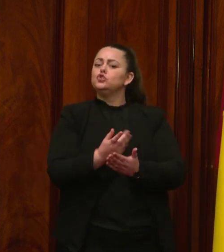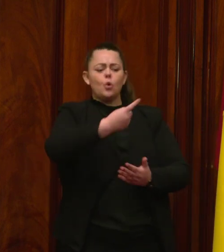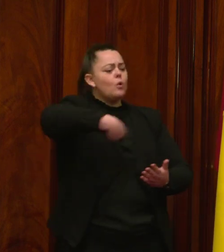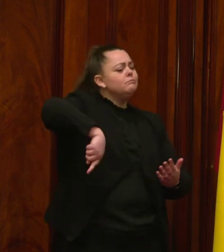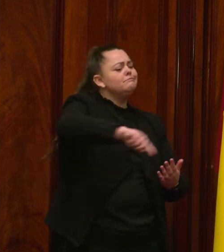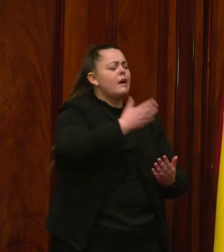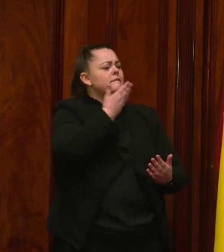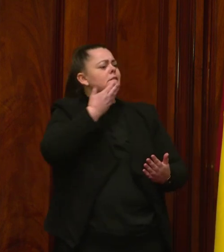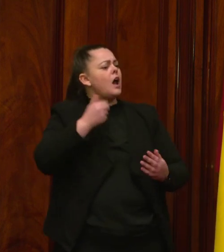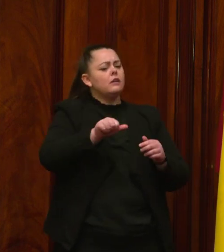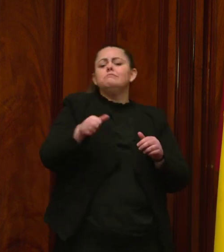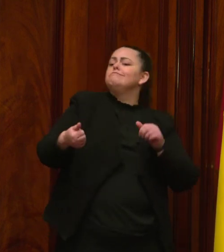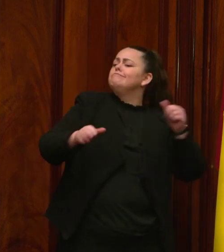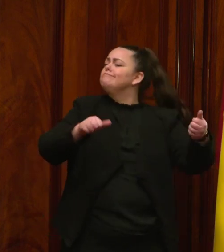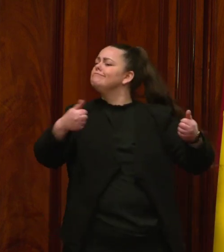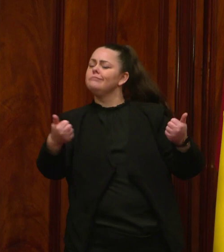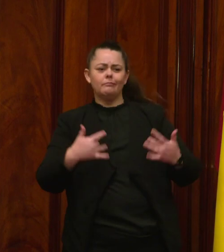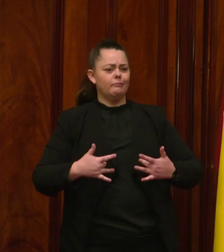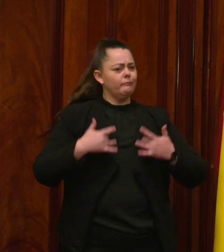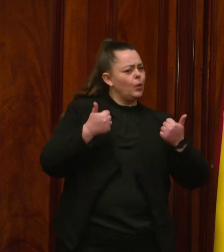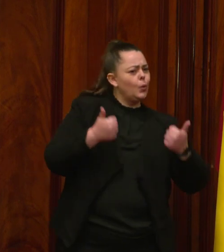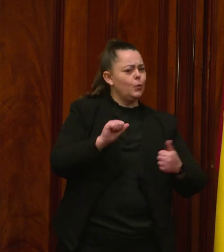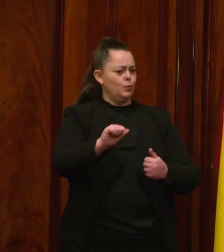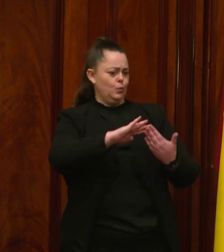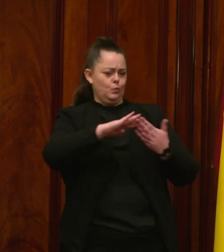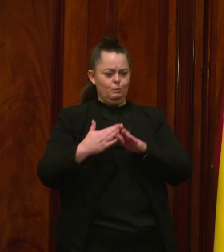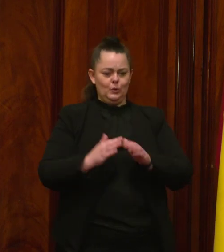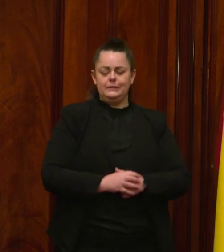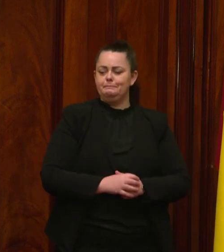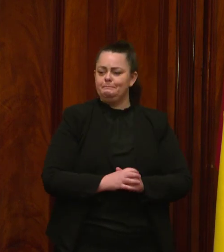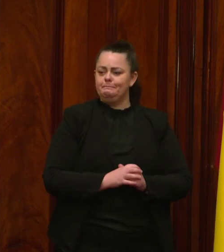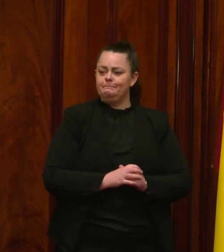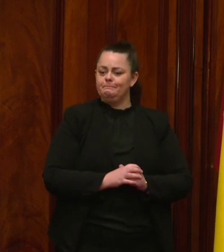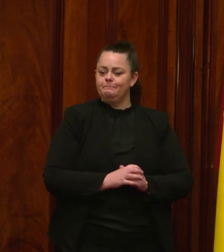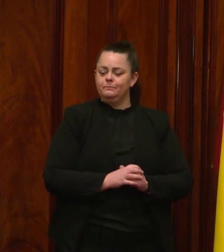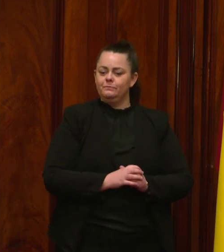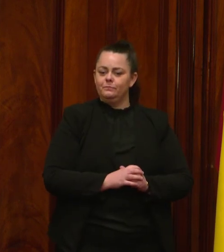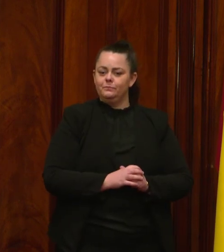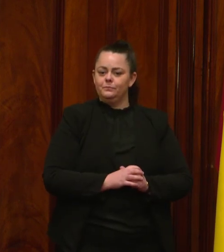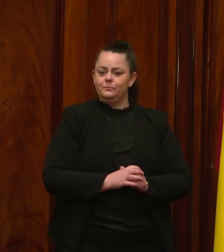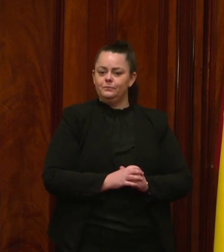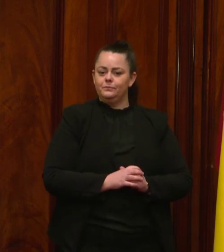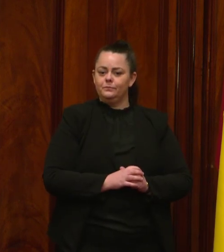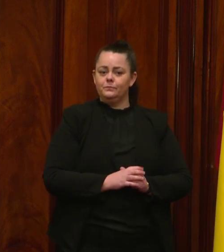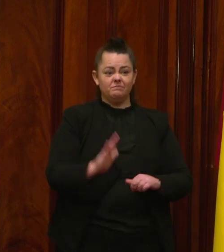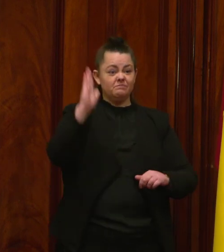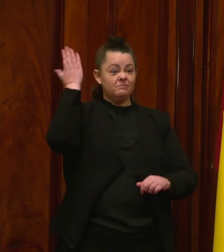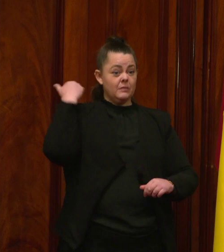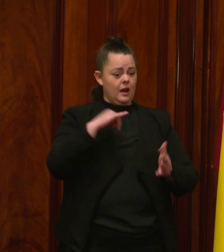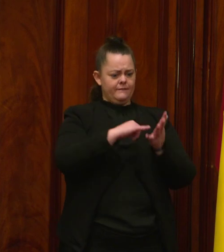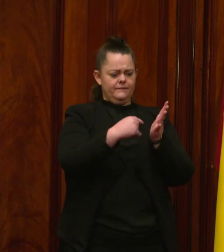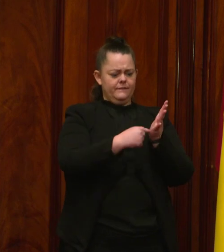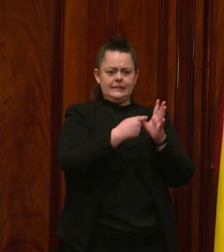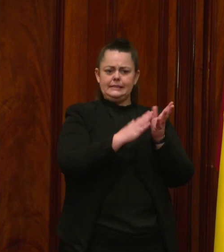To help first-home buyers access the kind of stability earlier referred to, the government will abolish stamp duty outright